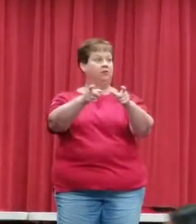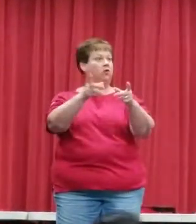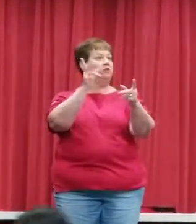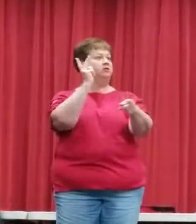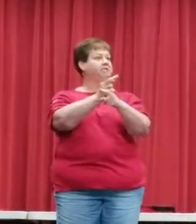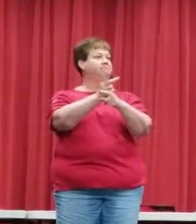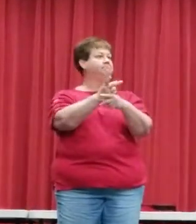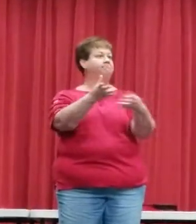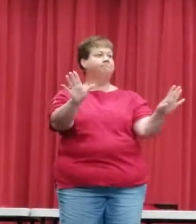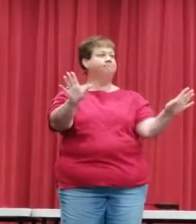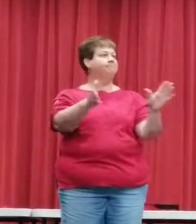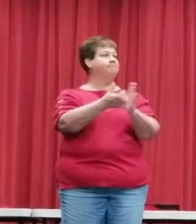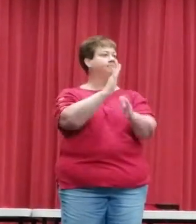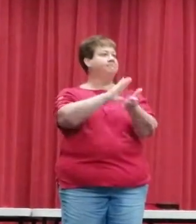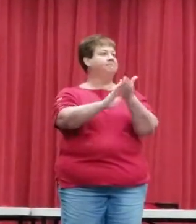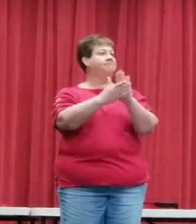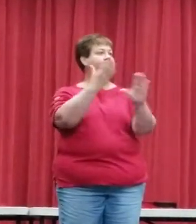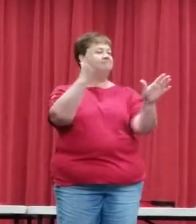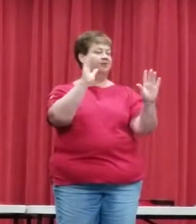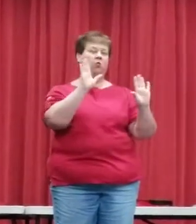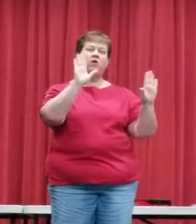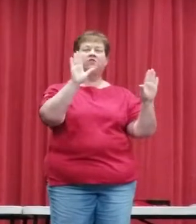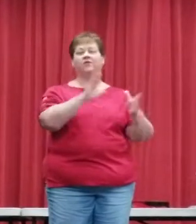and they'd be put out. Wonderful.